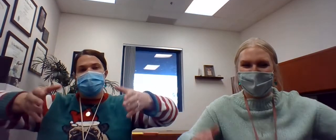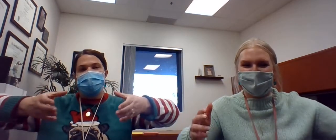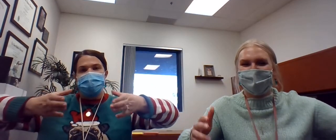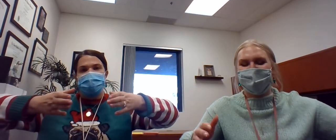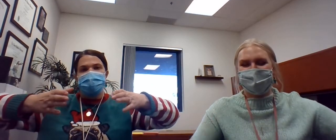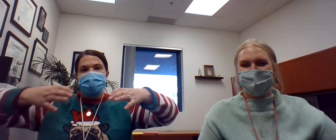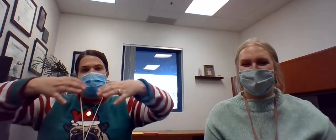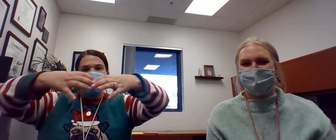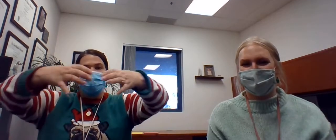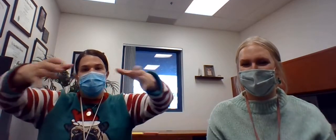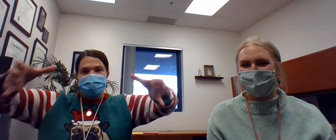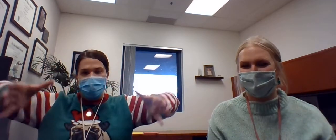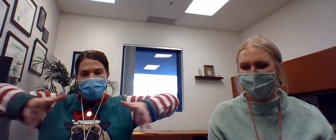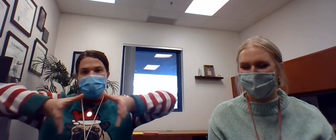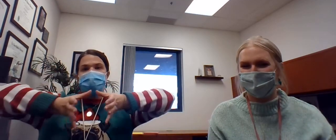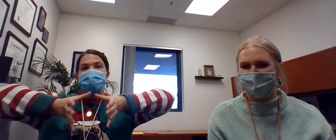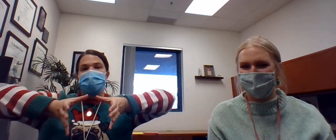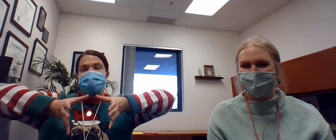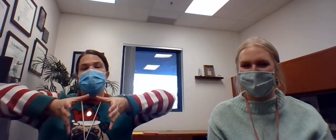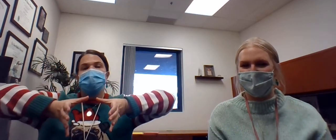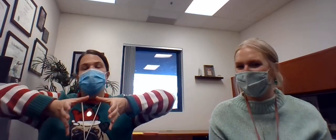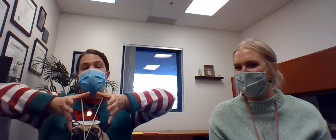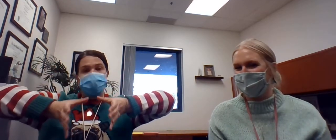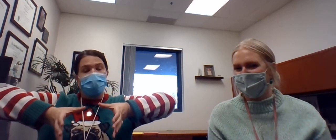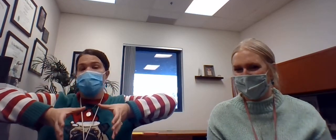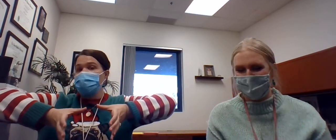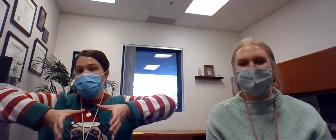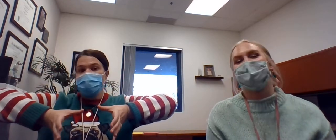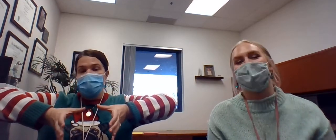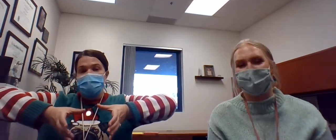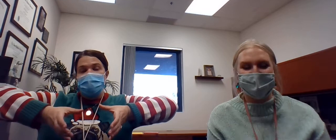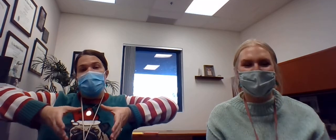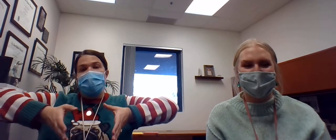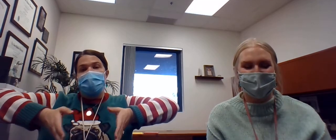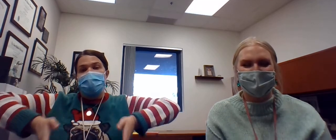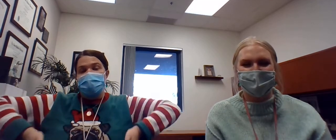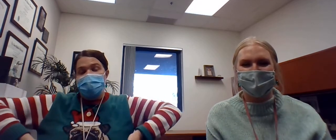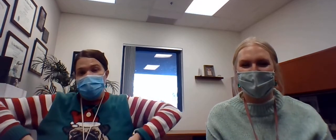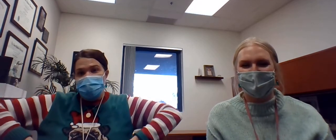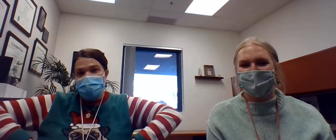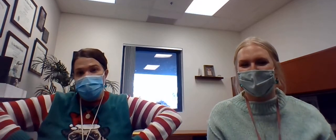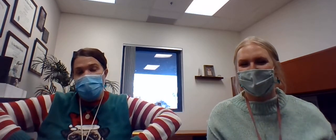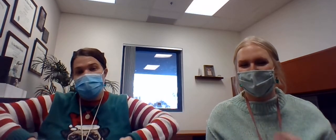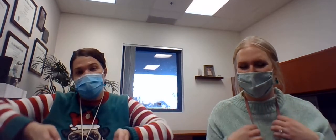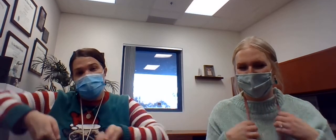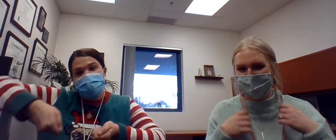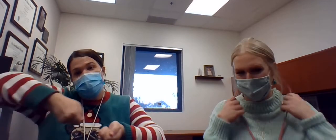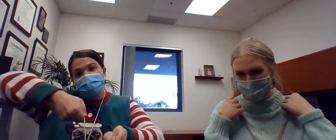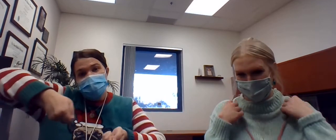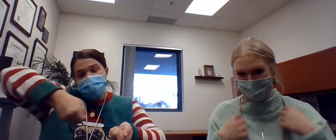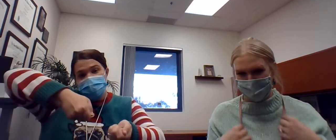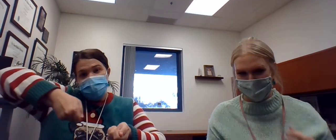and there is a round... Disc? Stone. stone. Stone, and you have to...